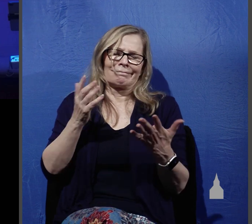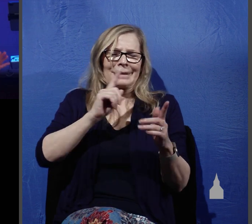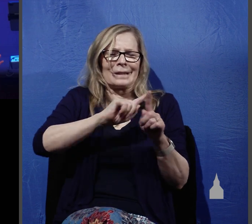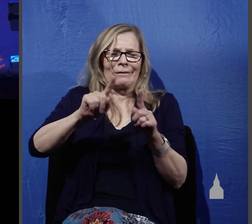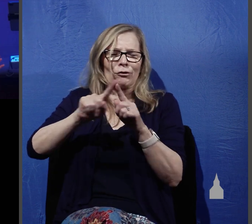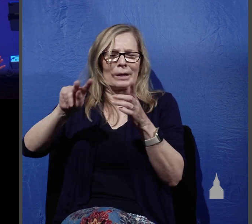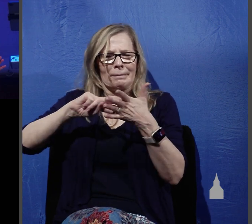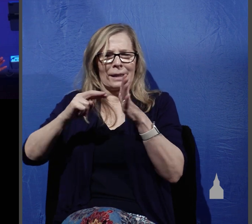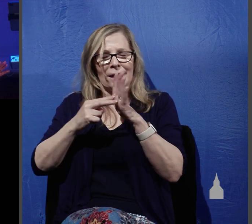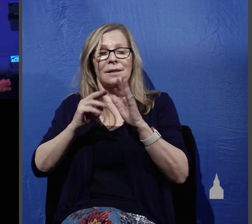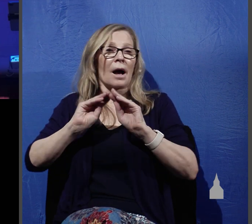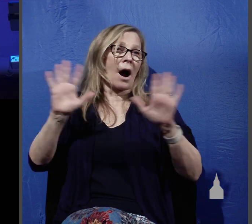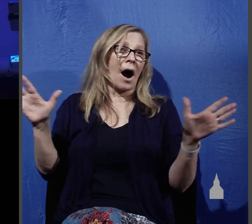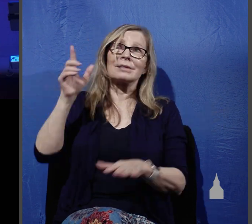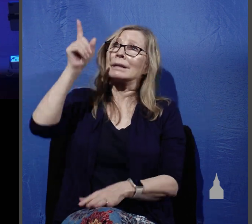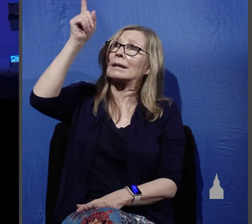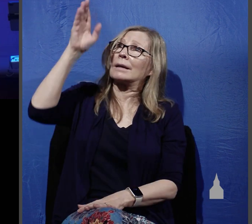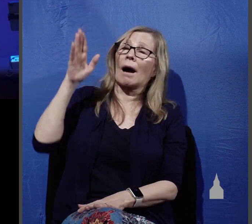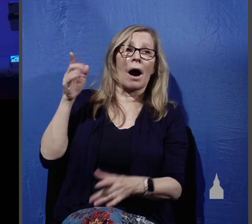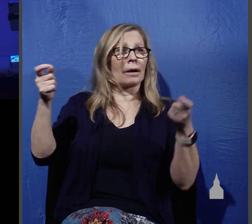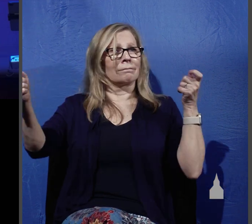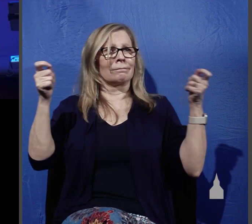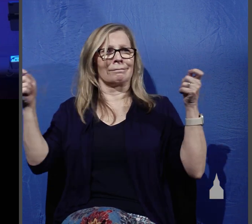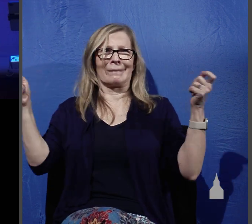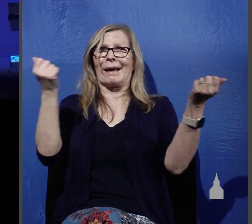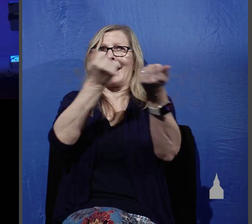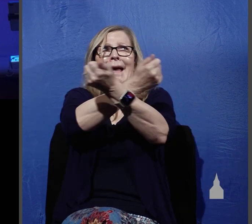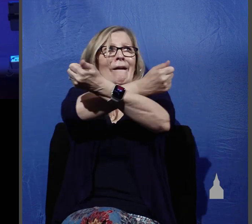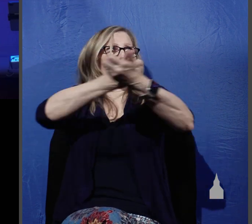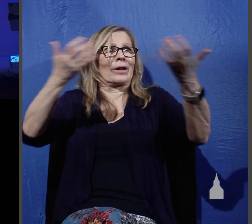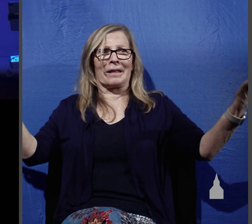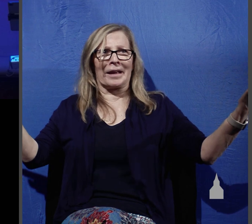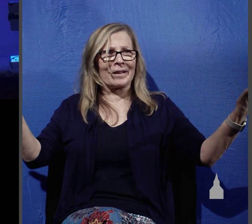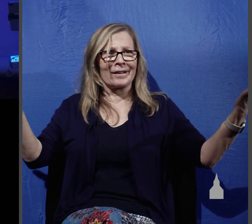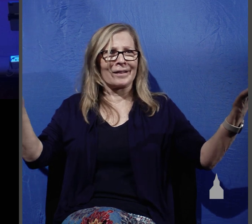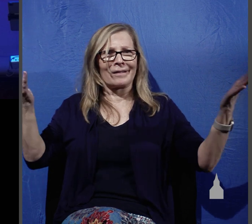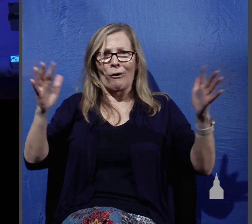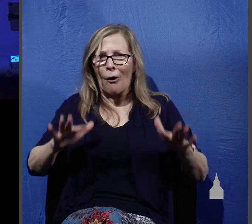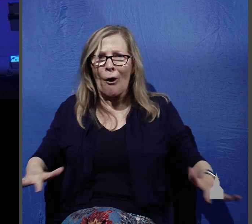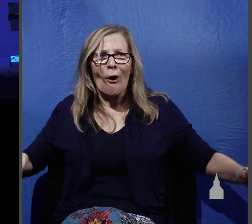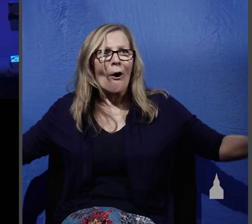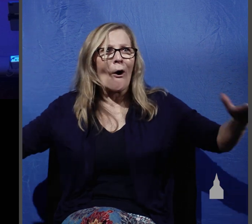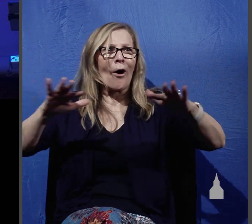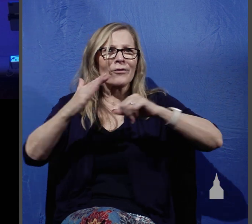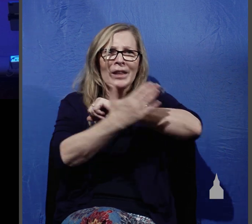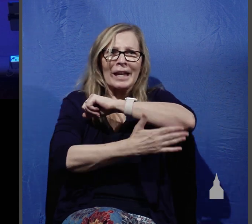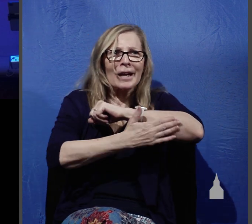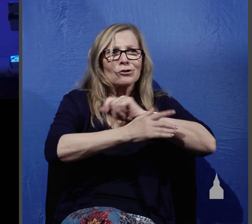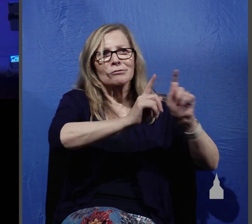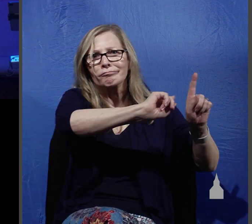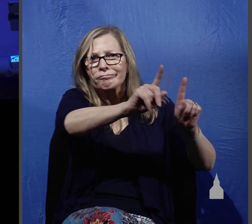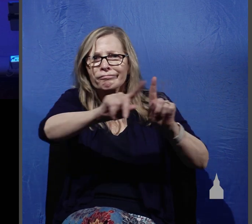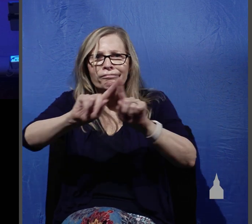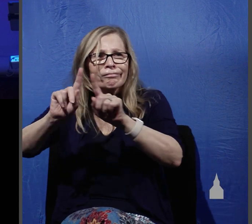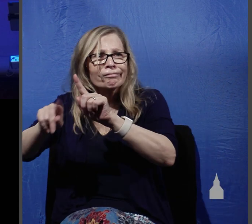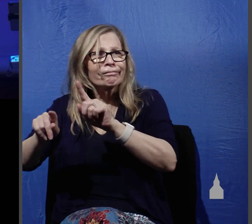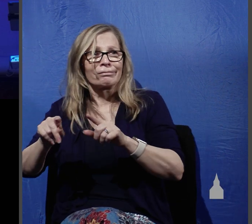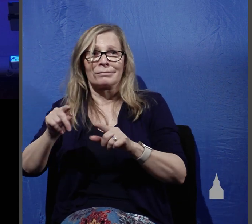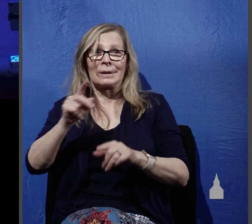life. He's king over all creation. He's king over the nations of the world. Therefore, he's king over all unsaved people even though they don't